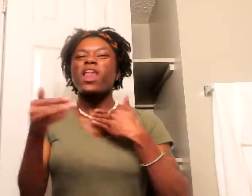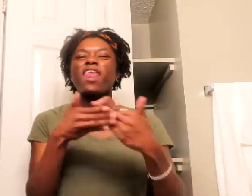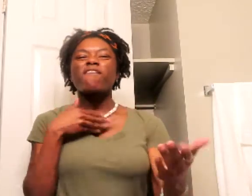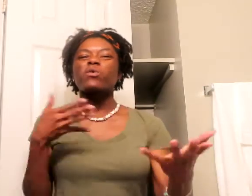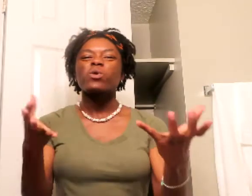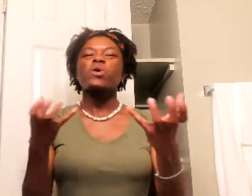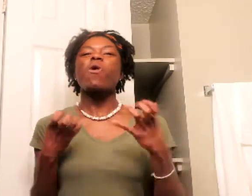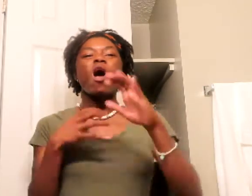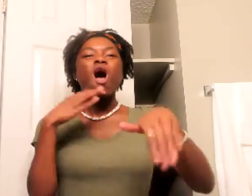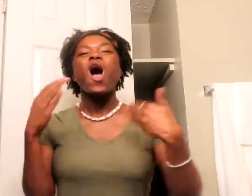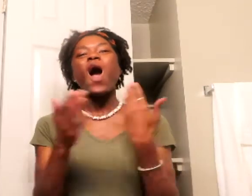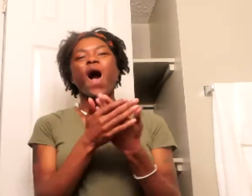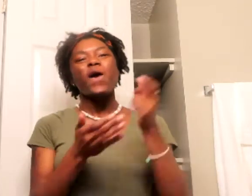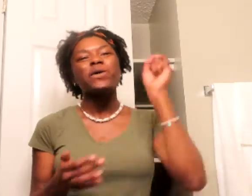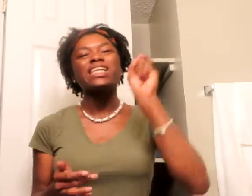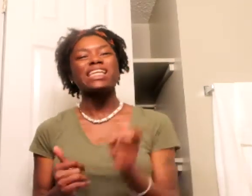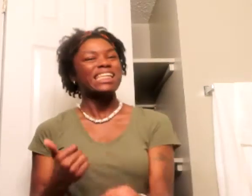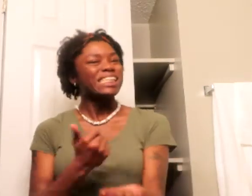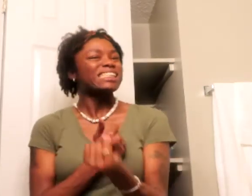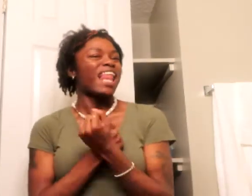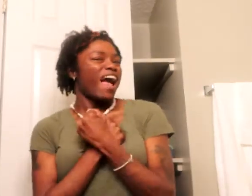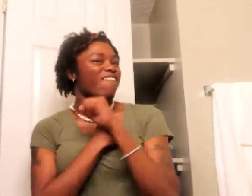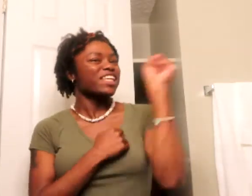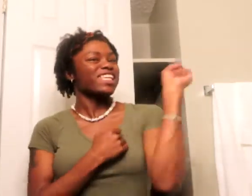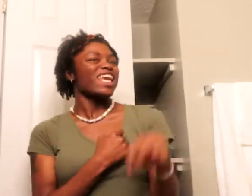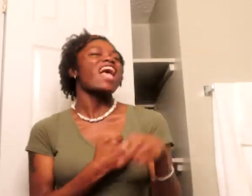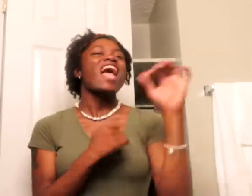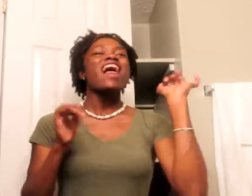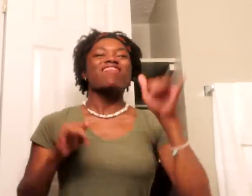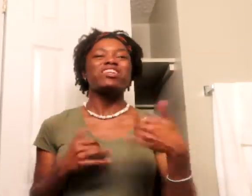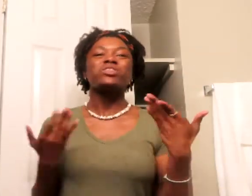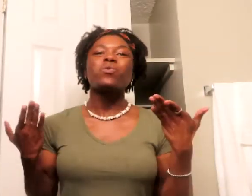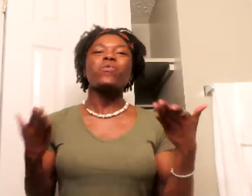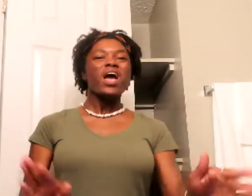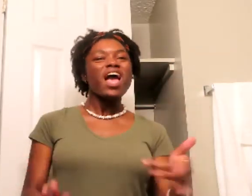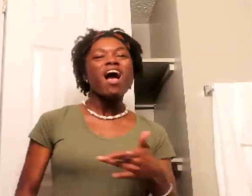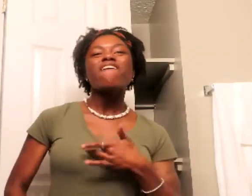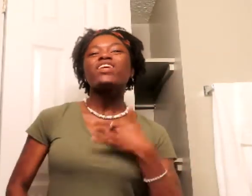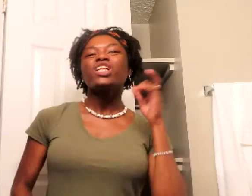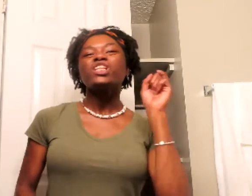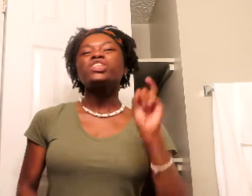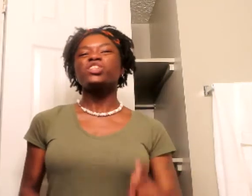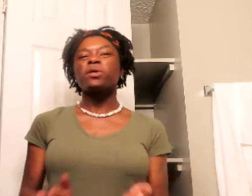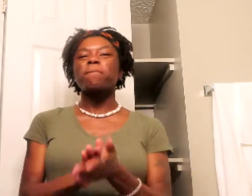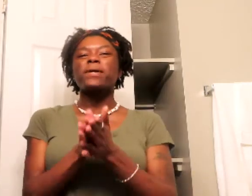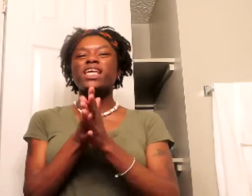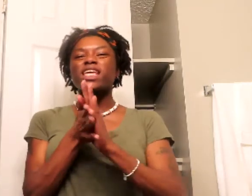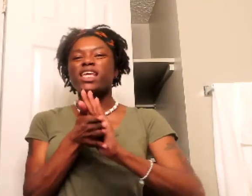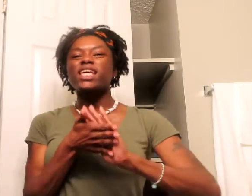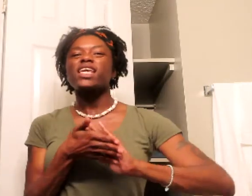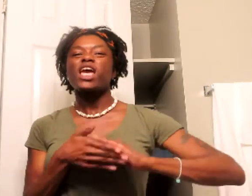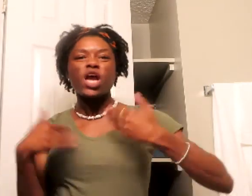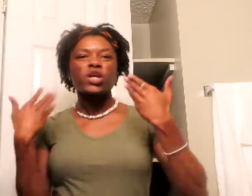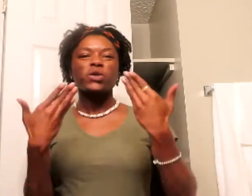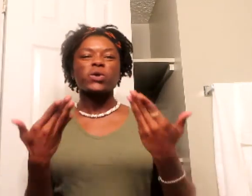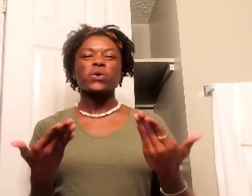we want to be All we need is love and care That's the way you feel it should be You